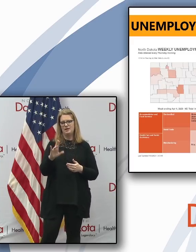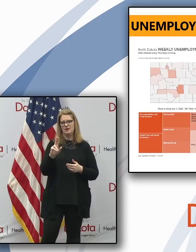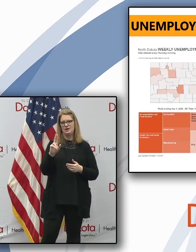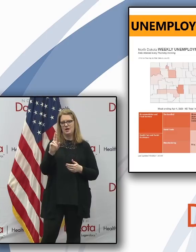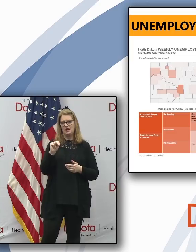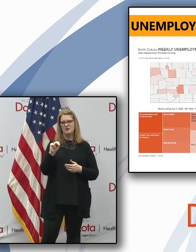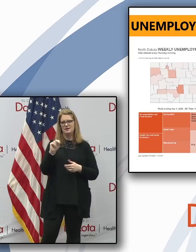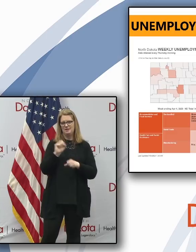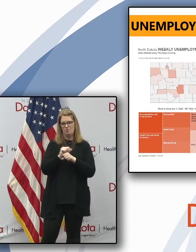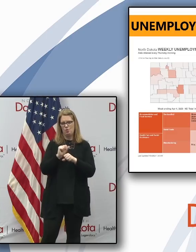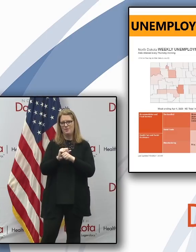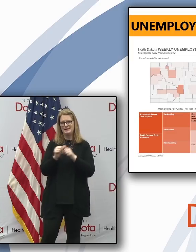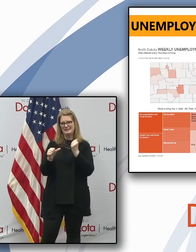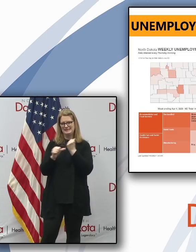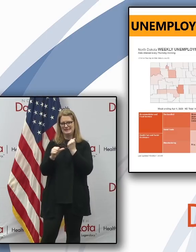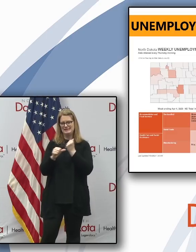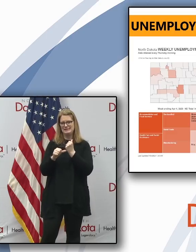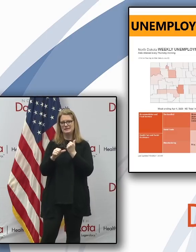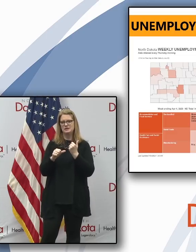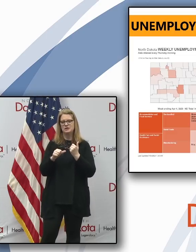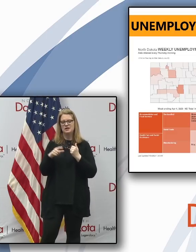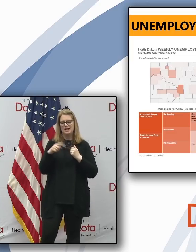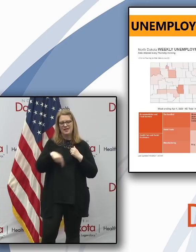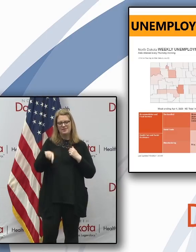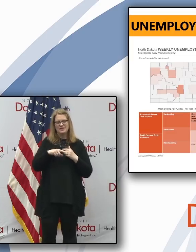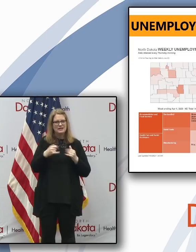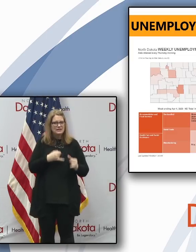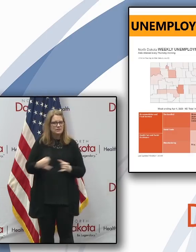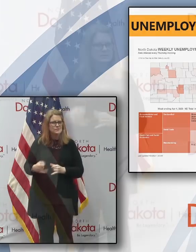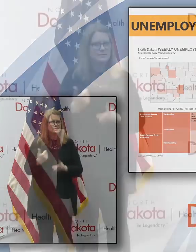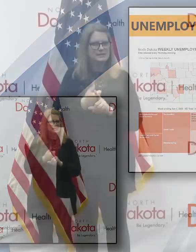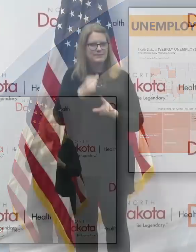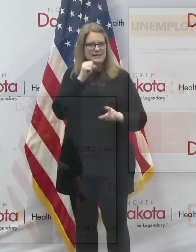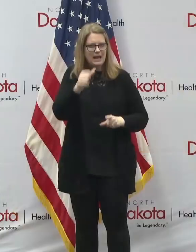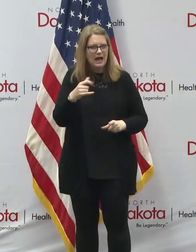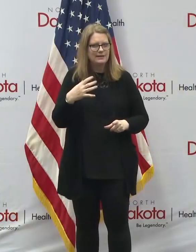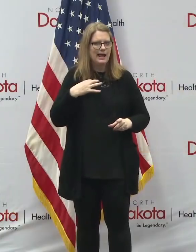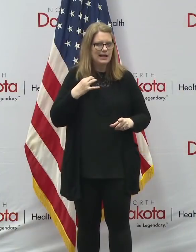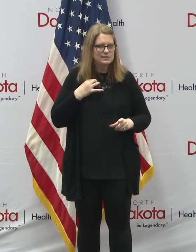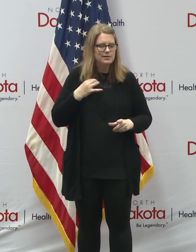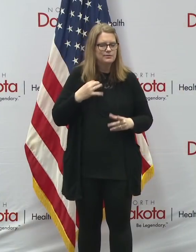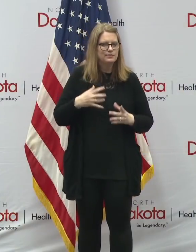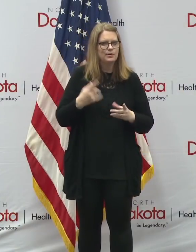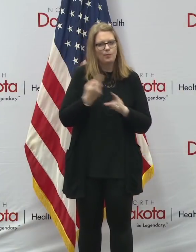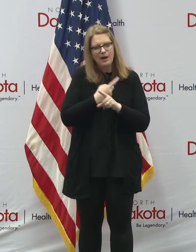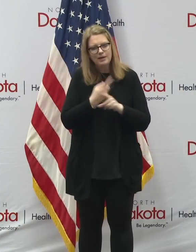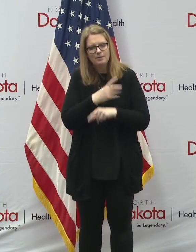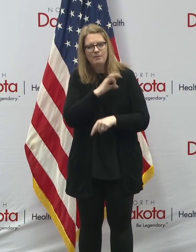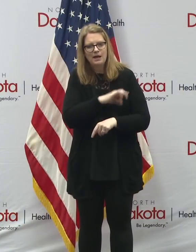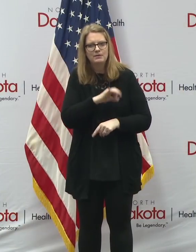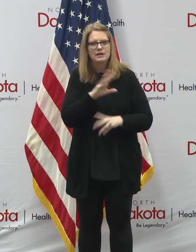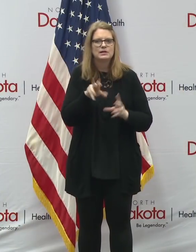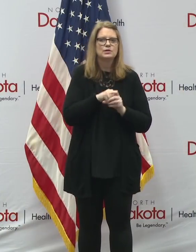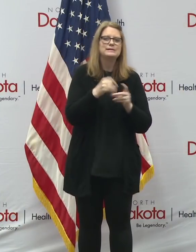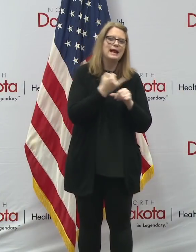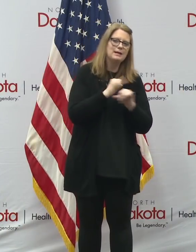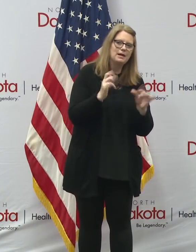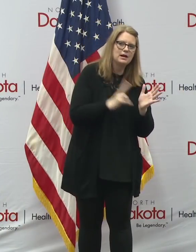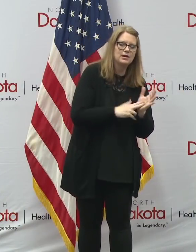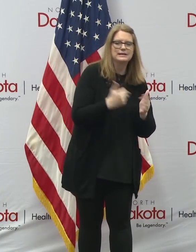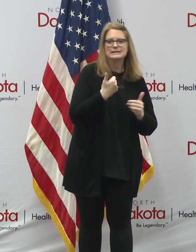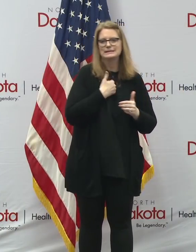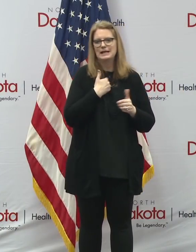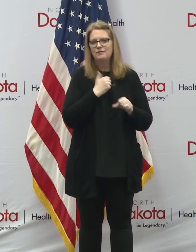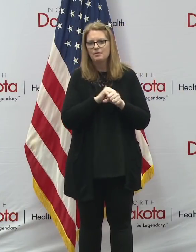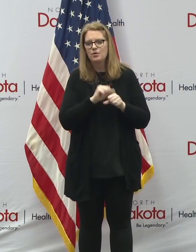assistance. And this is for individuals not eligible for regular extended benefits, including independent contractors, self